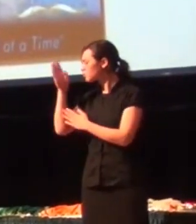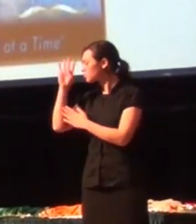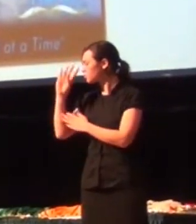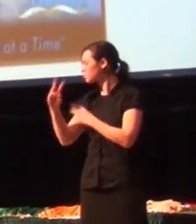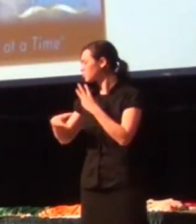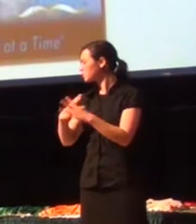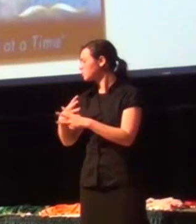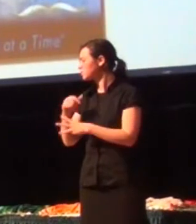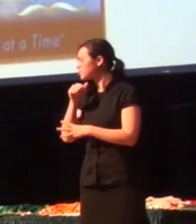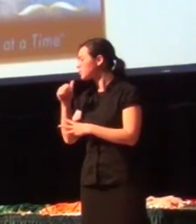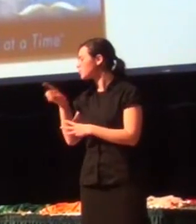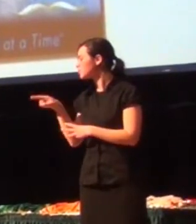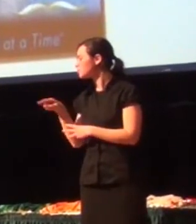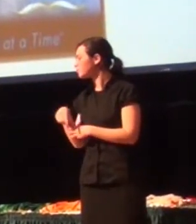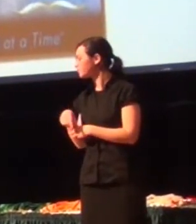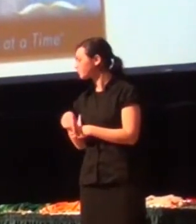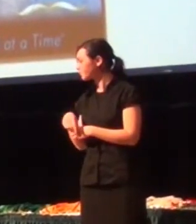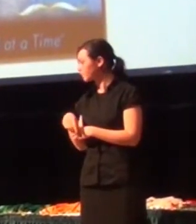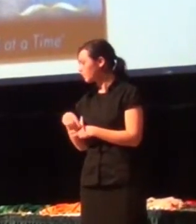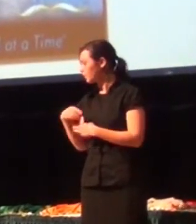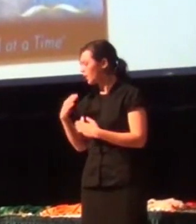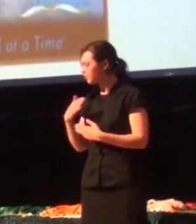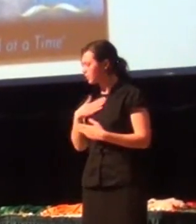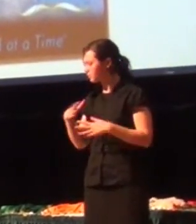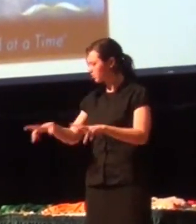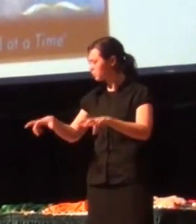you first. I'm lord of my own throne.